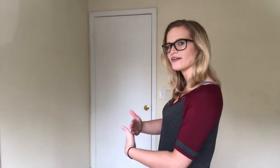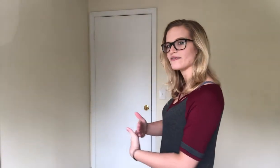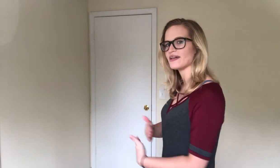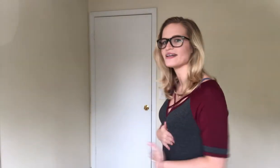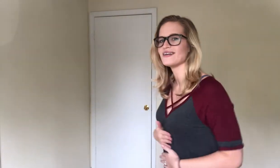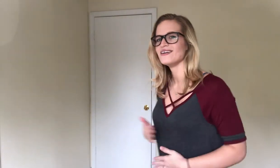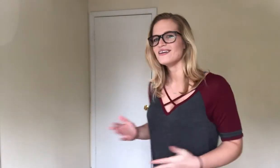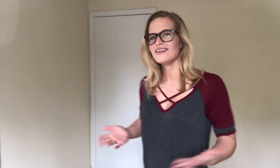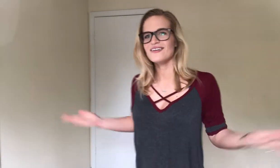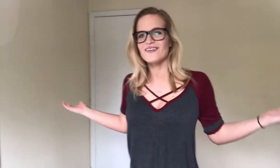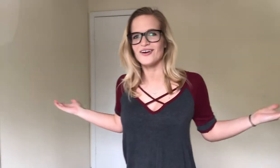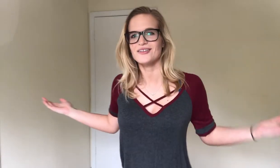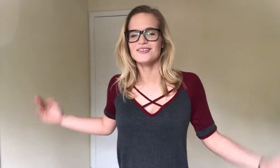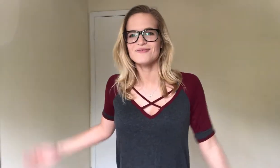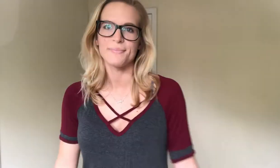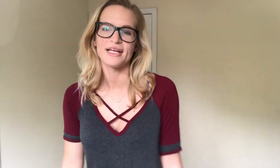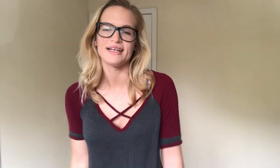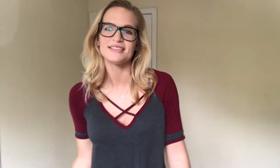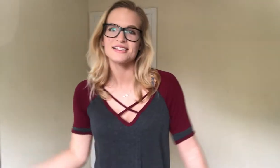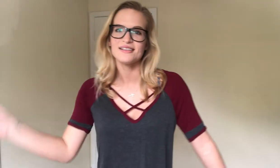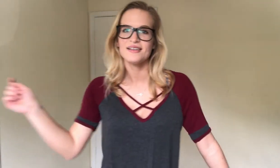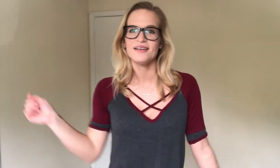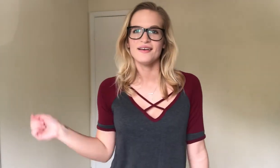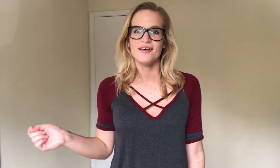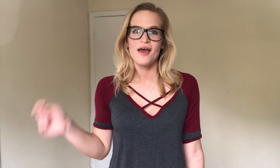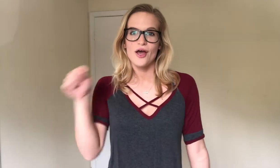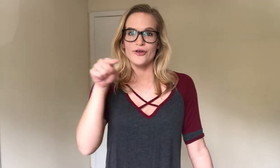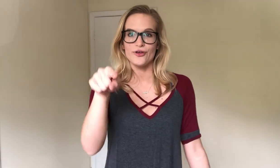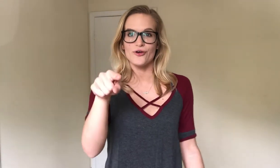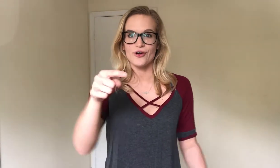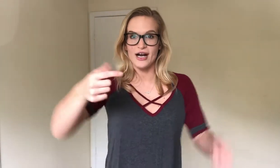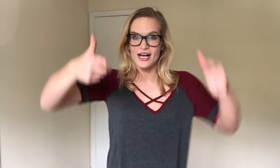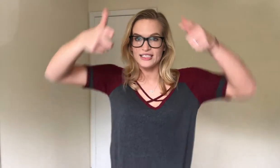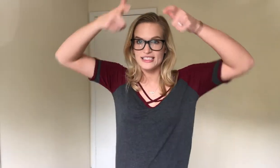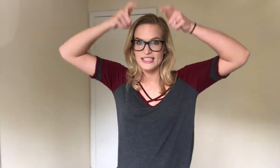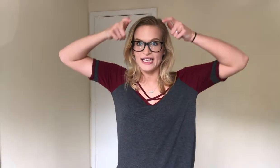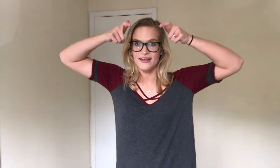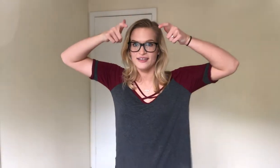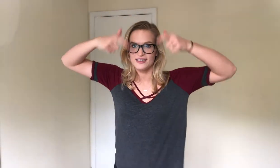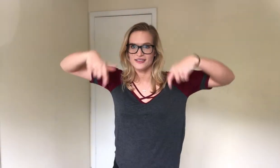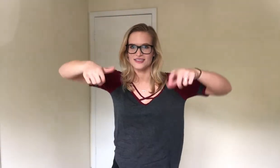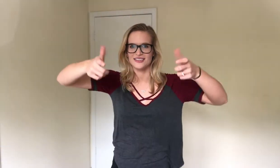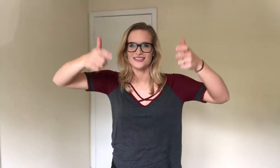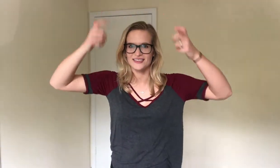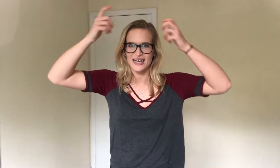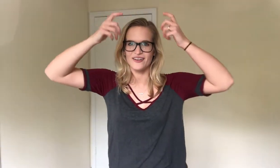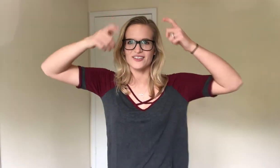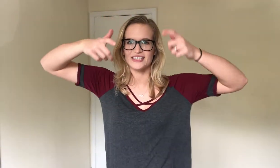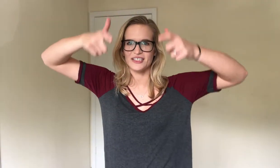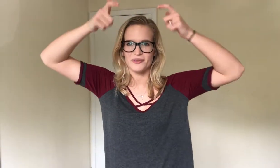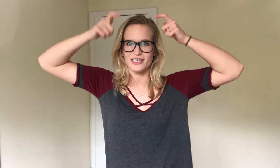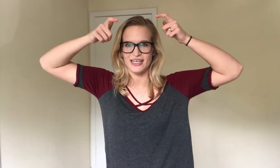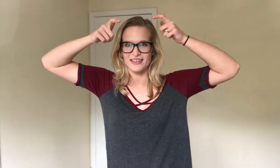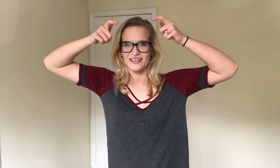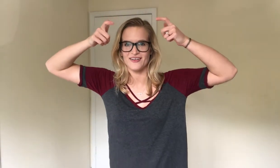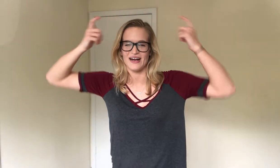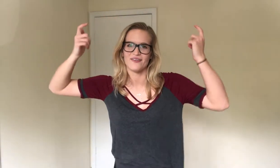of like. Your lungs. Minutes. You're a saint. So this kind of looks like you're putting like. A crown.